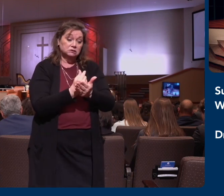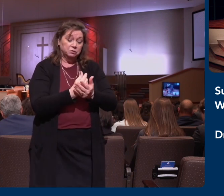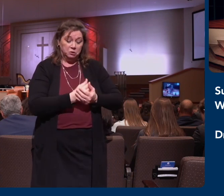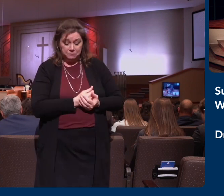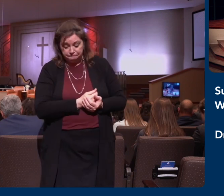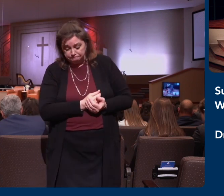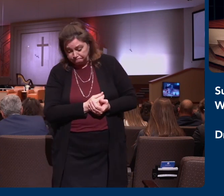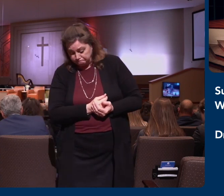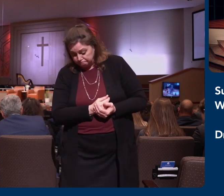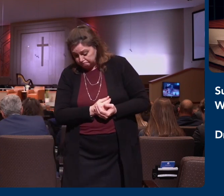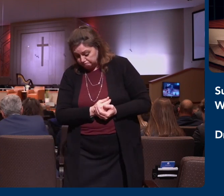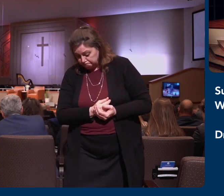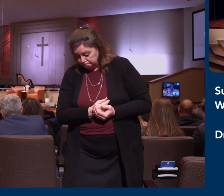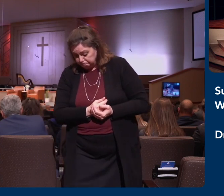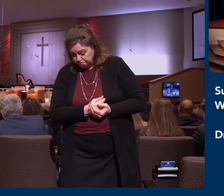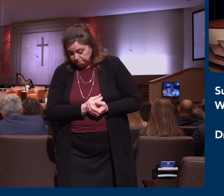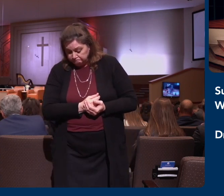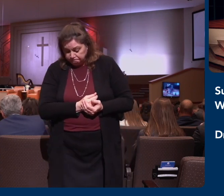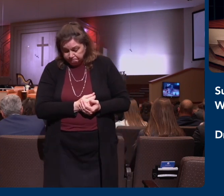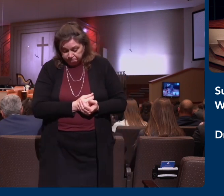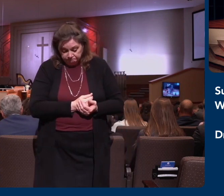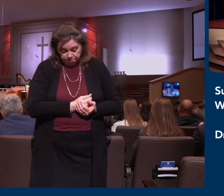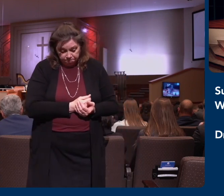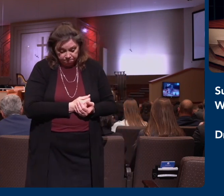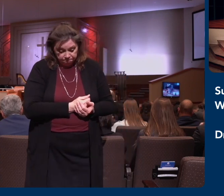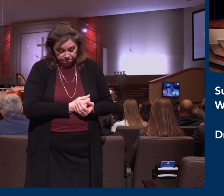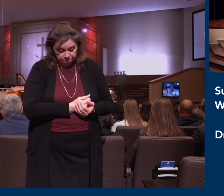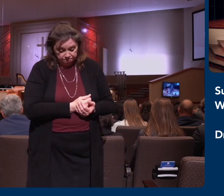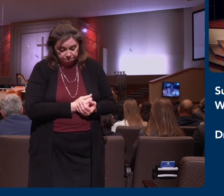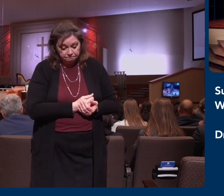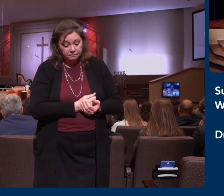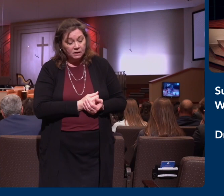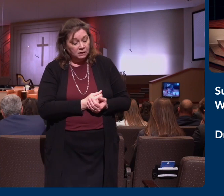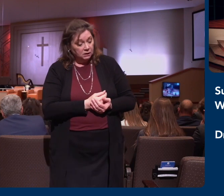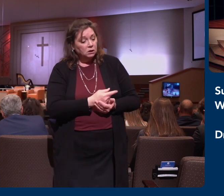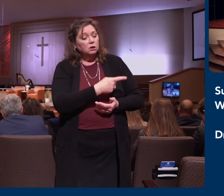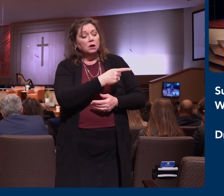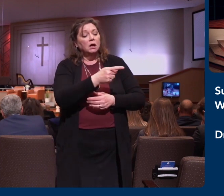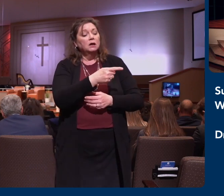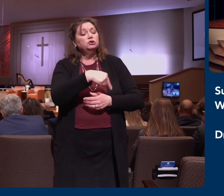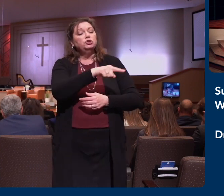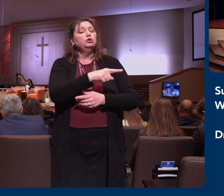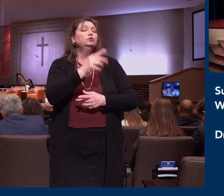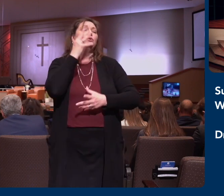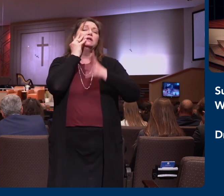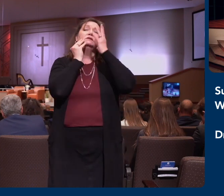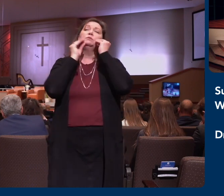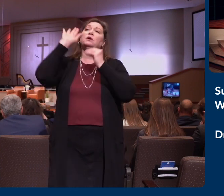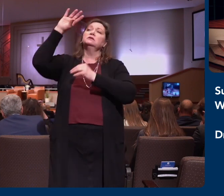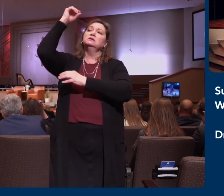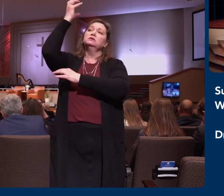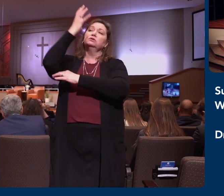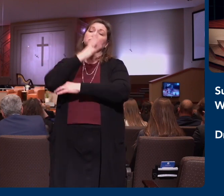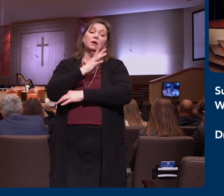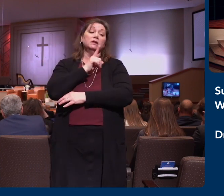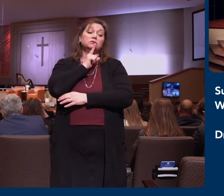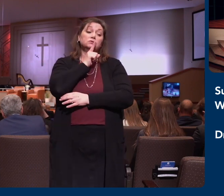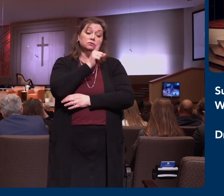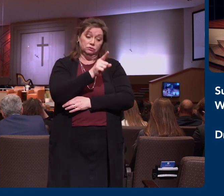also in you since the day ye heard of it and knew the grace of God in truth, as ye also learned of